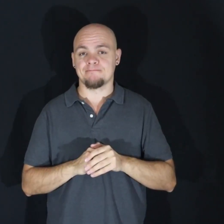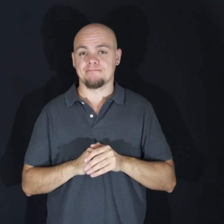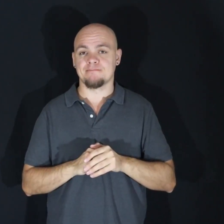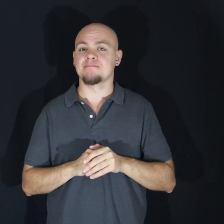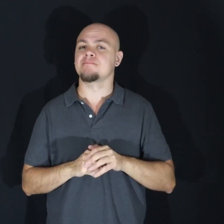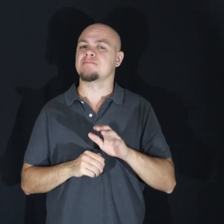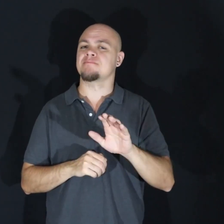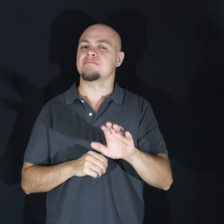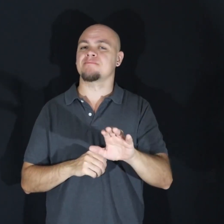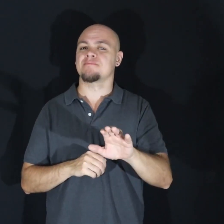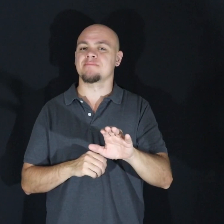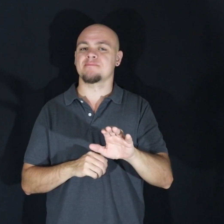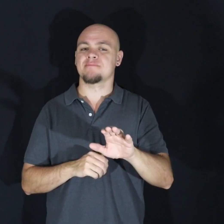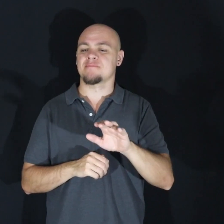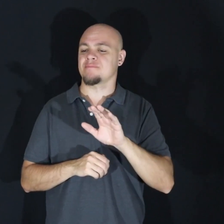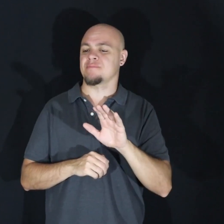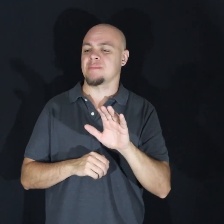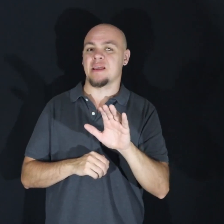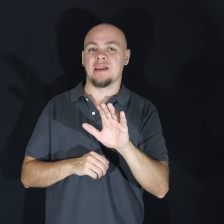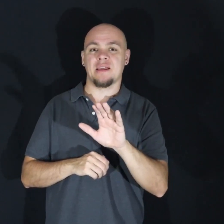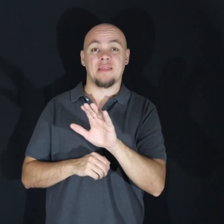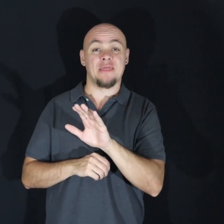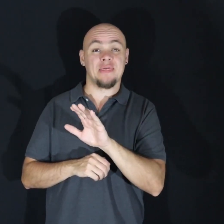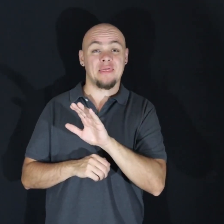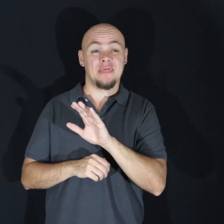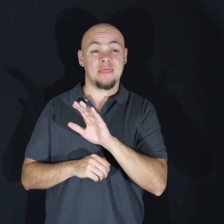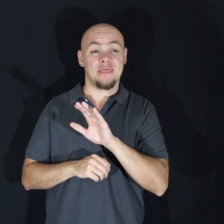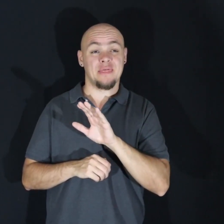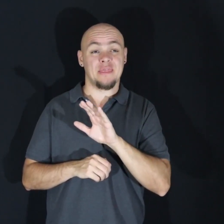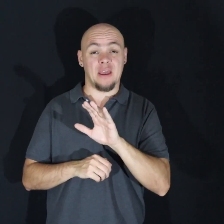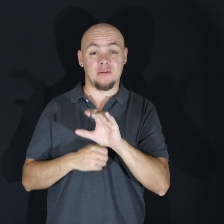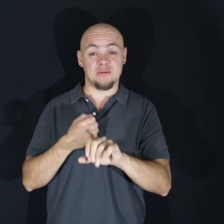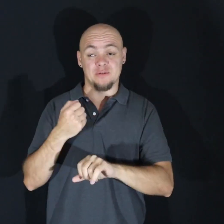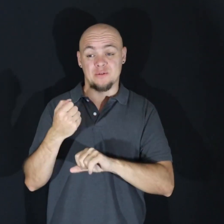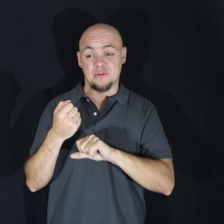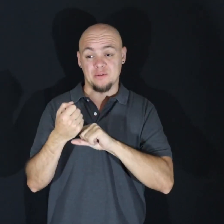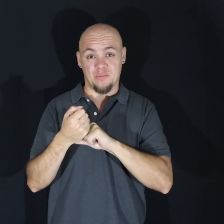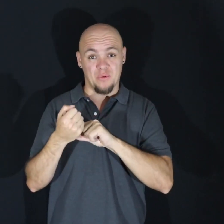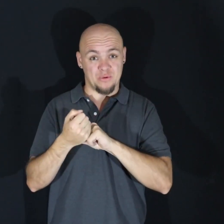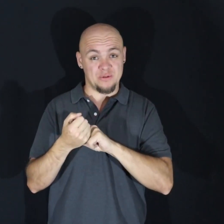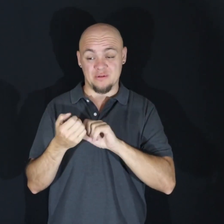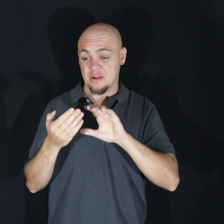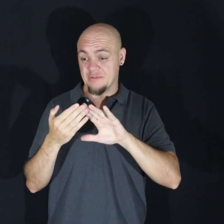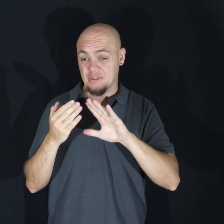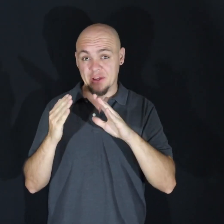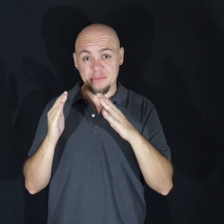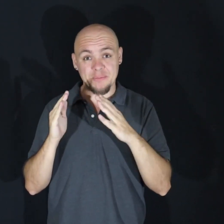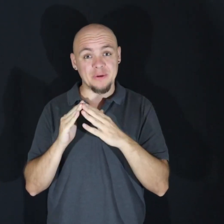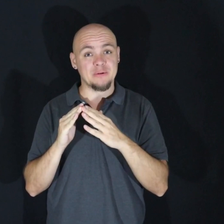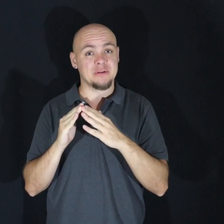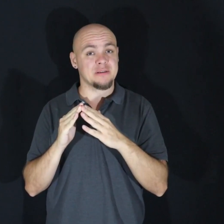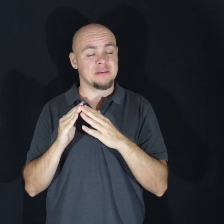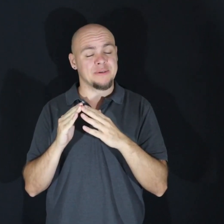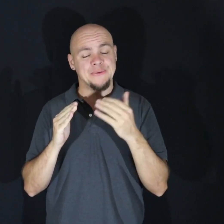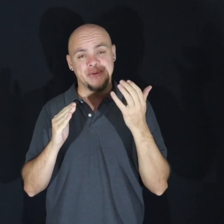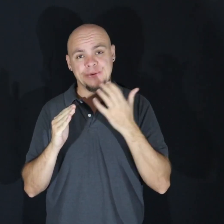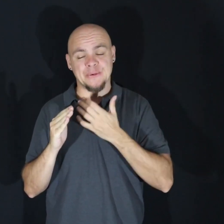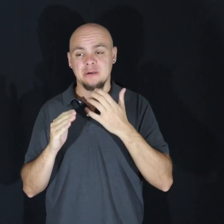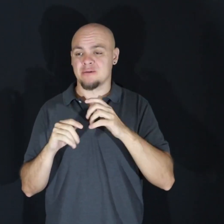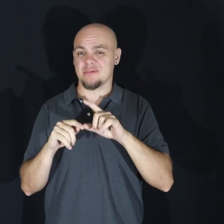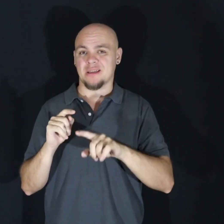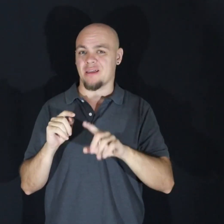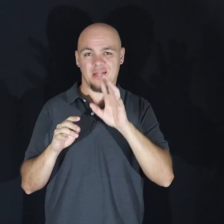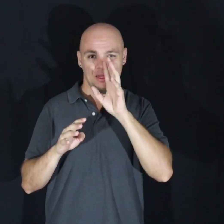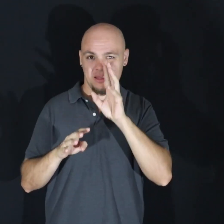We mustn't underestimate the widespread support of our communities and the importance of acknowledging them